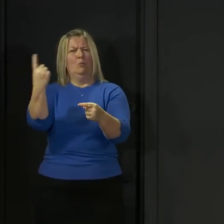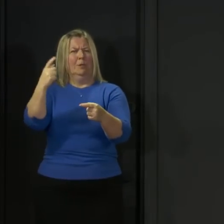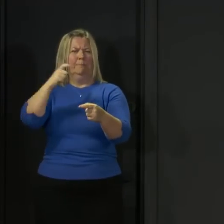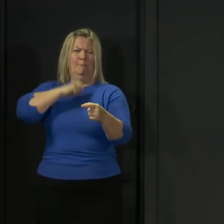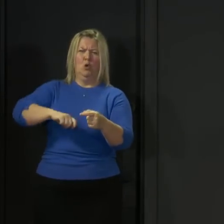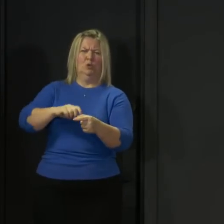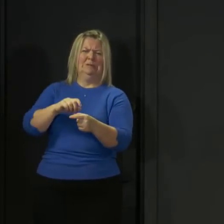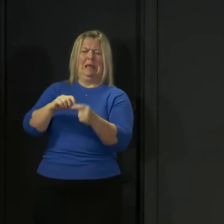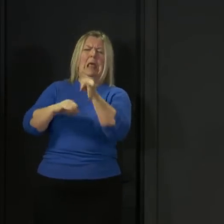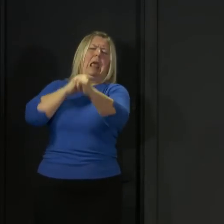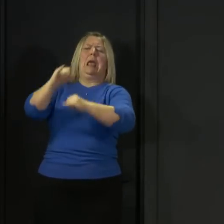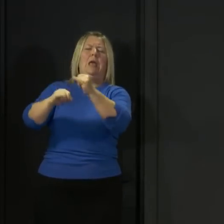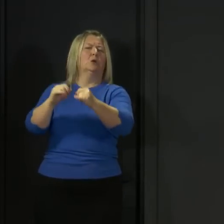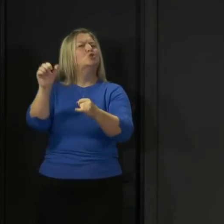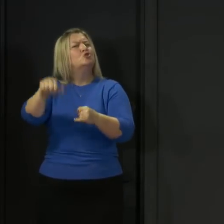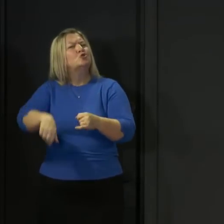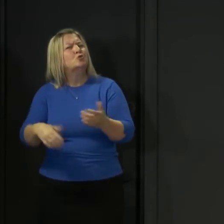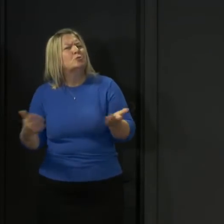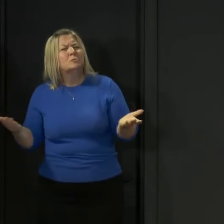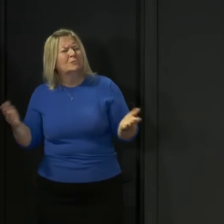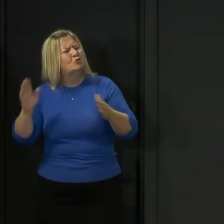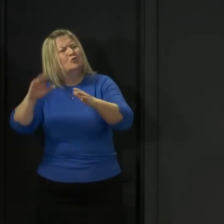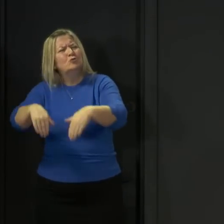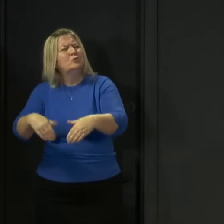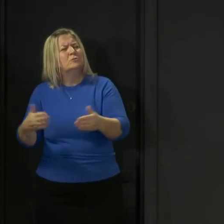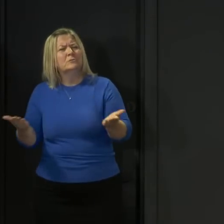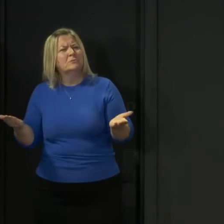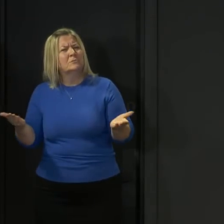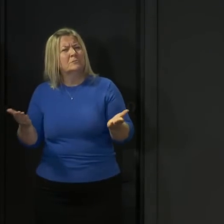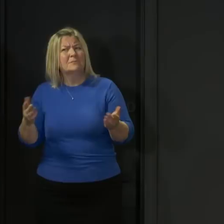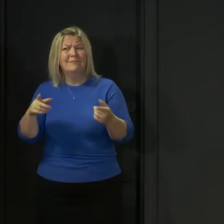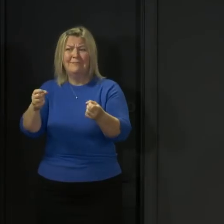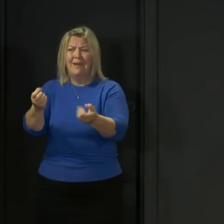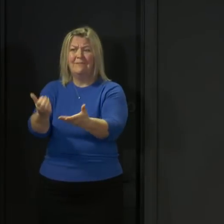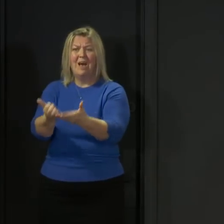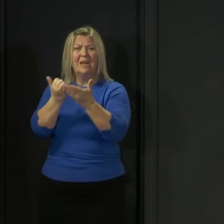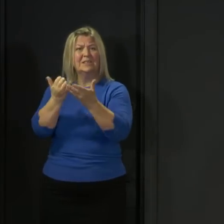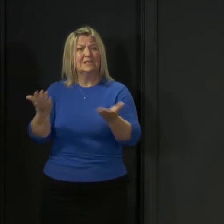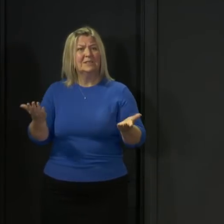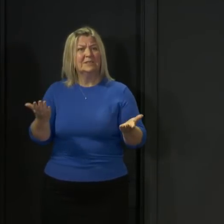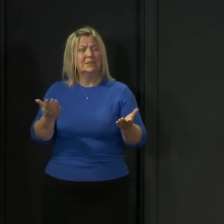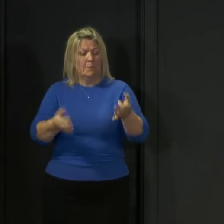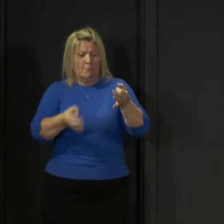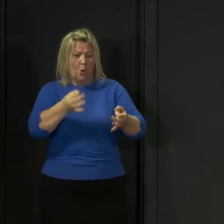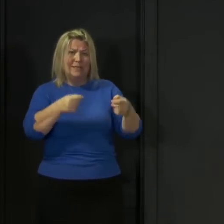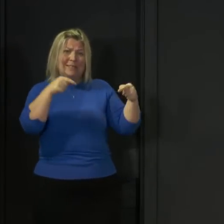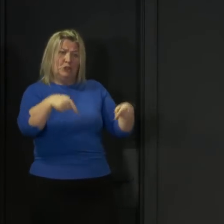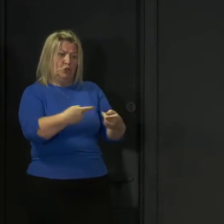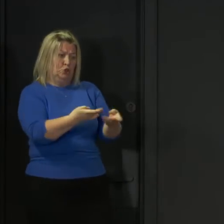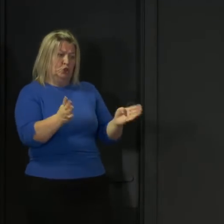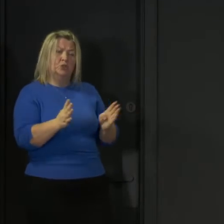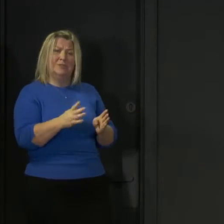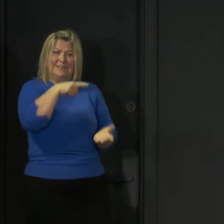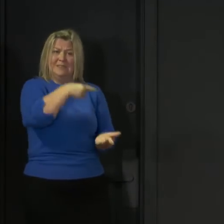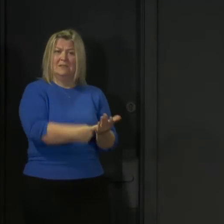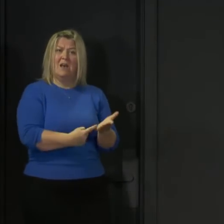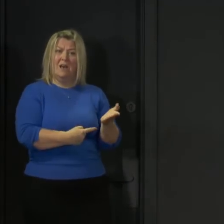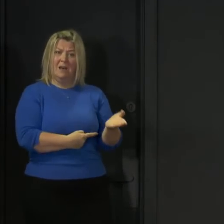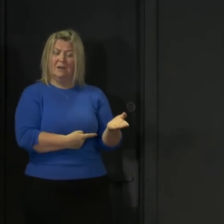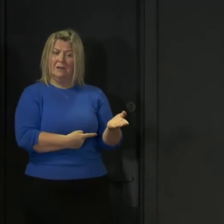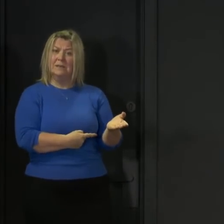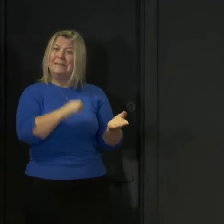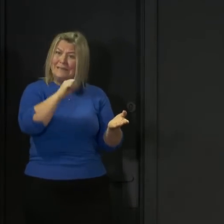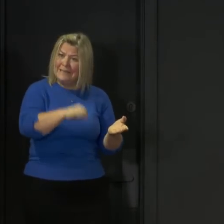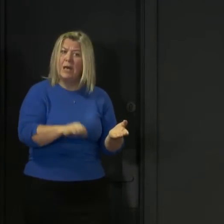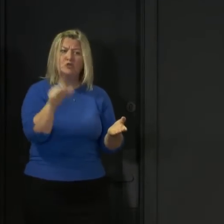an official or a clinician that is there to offer advice it's the politicians who decide and we should be subjected to